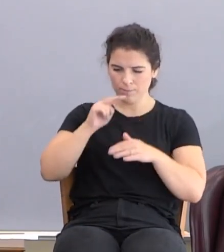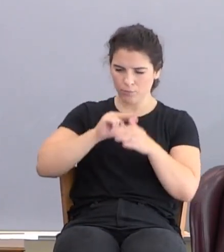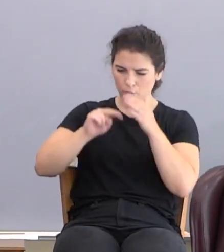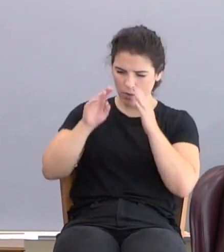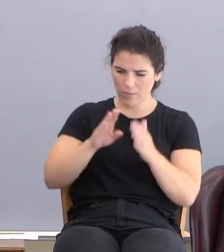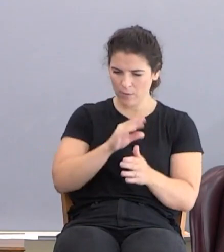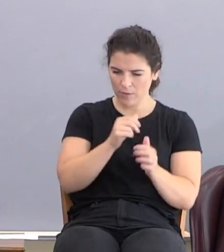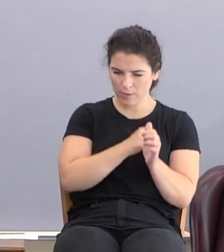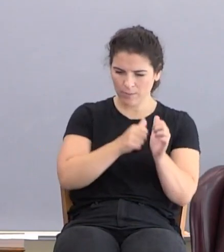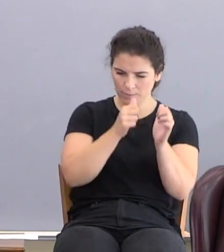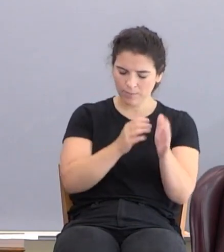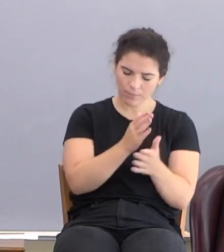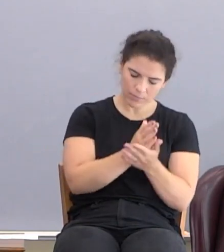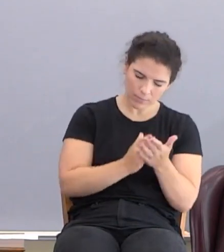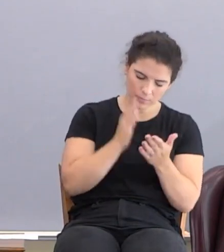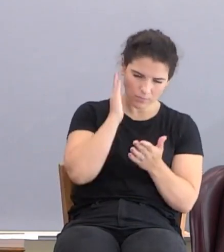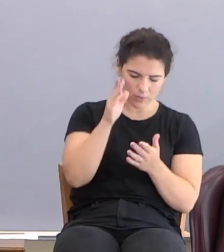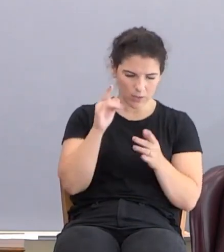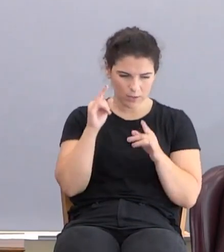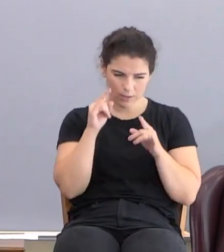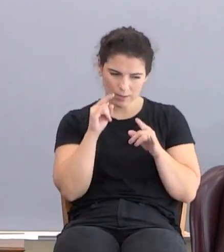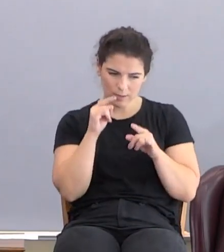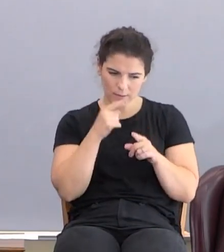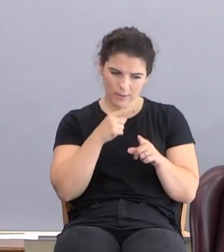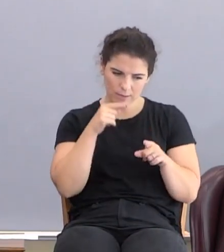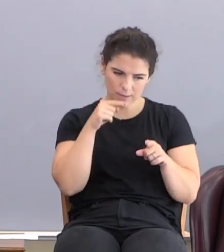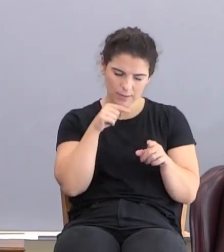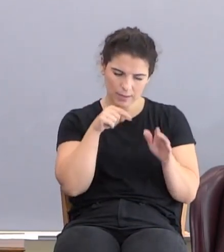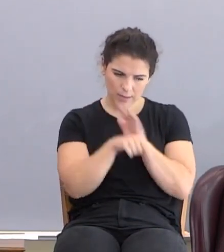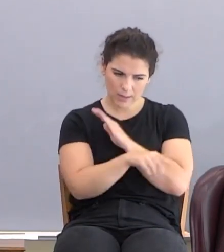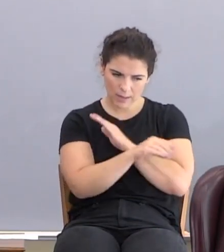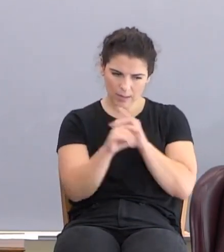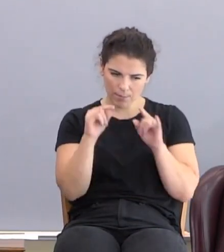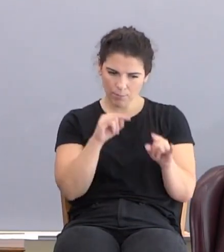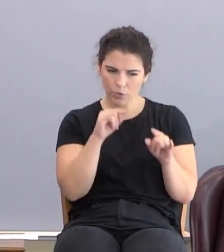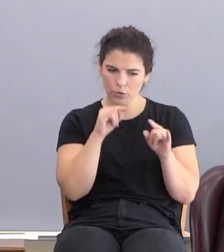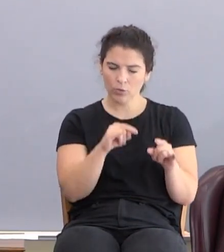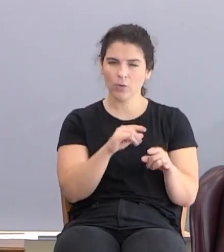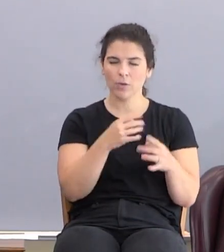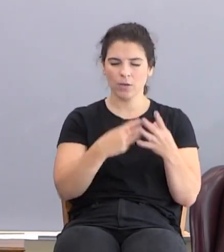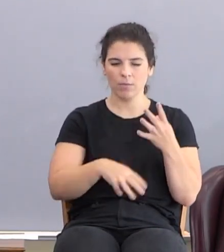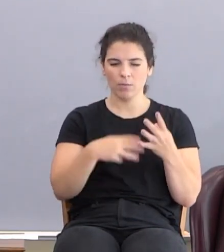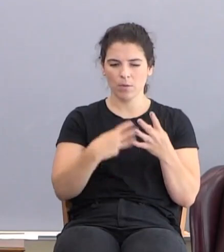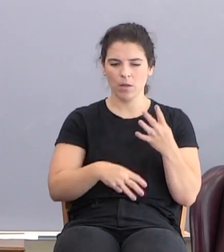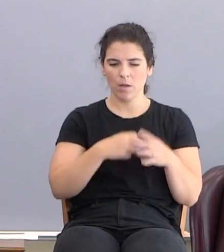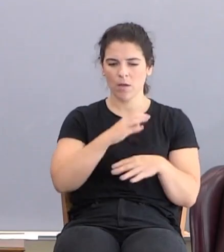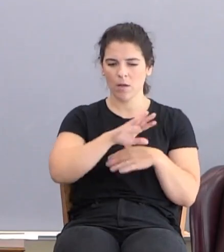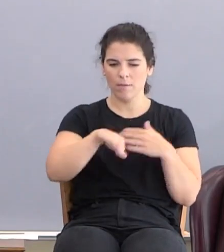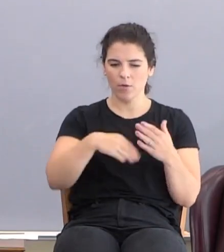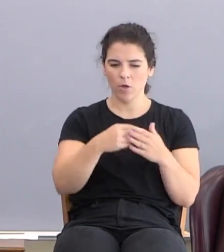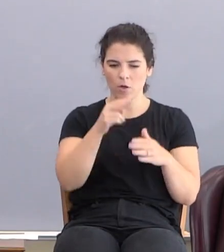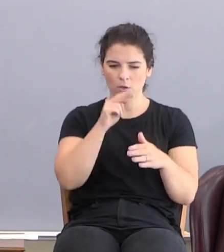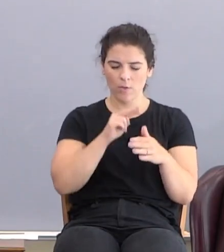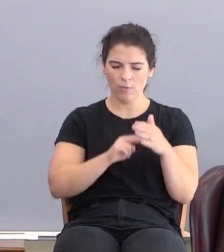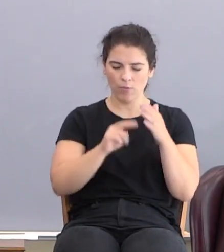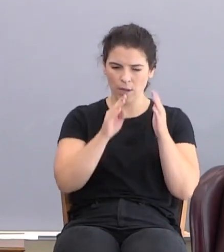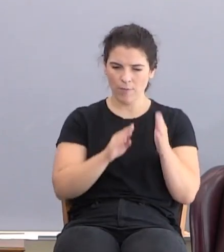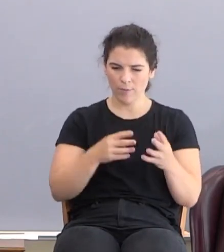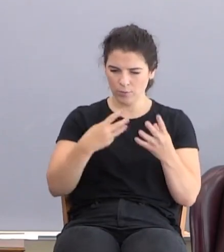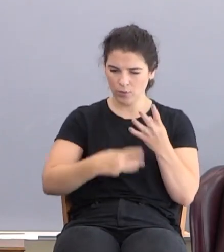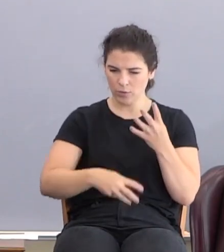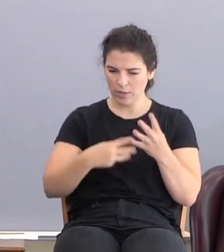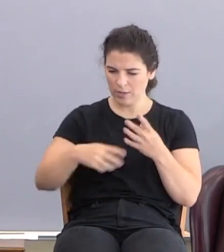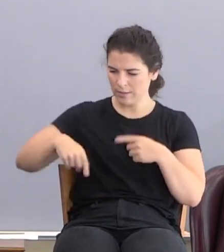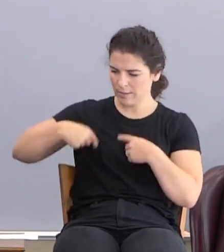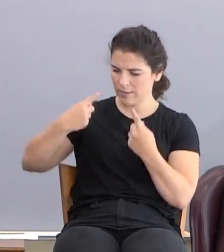and some of them they shall slay and persecute, that the blood of all the prophets, which was shed from the foundation of the